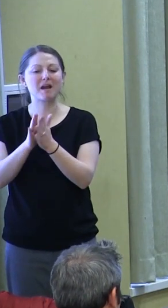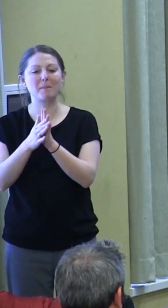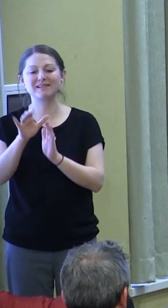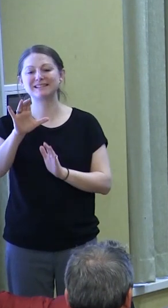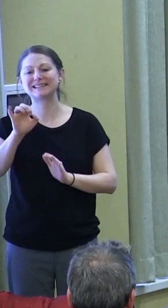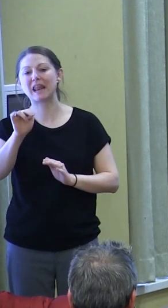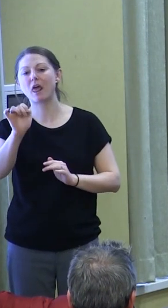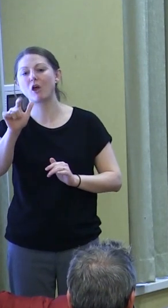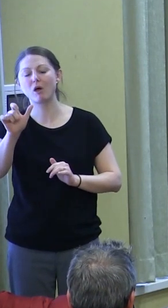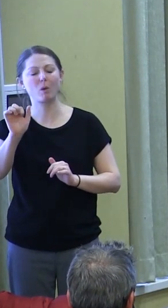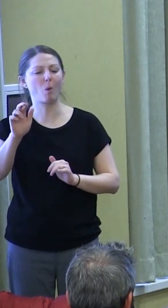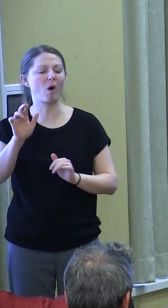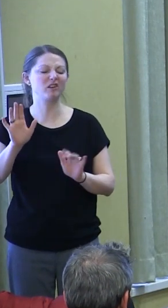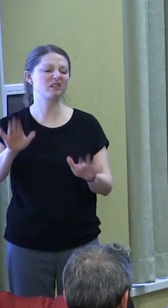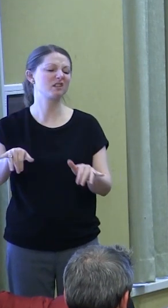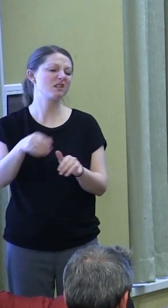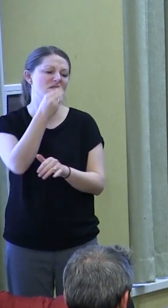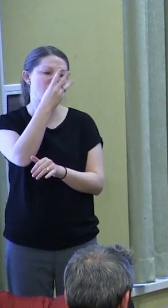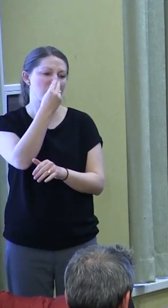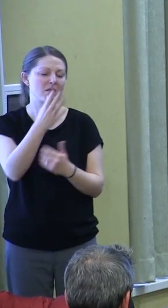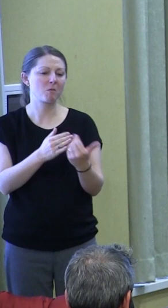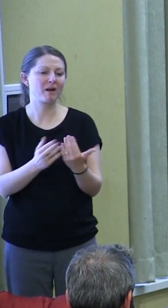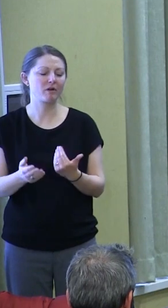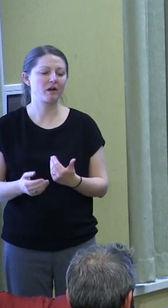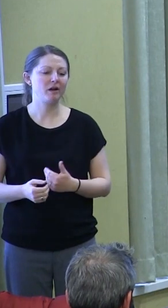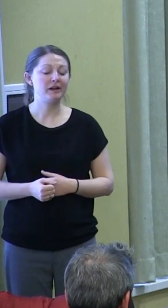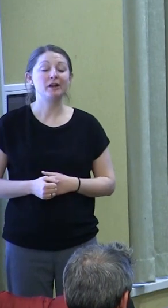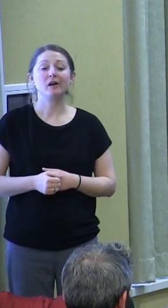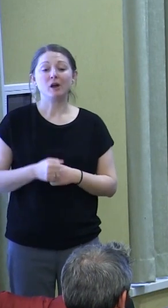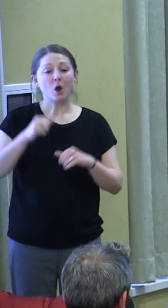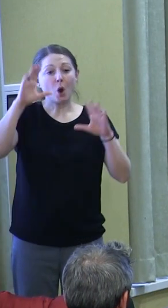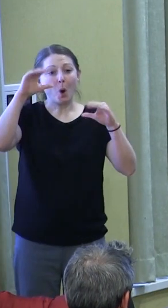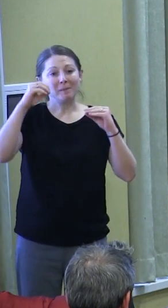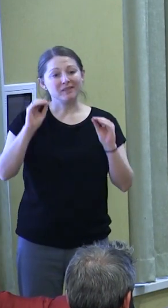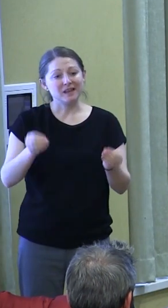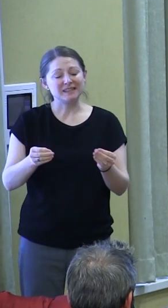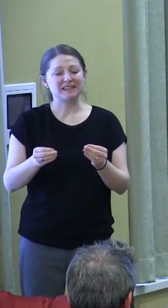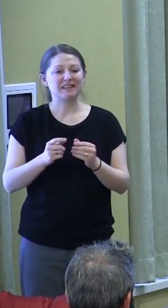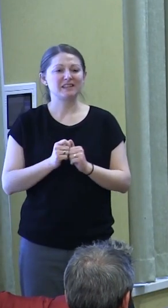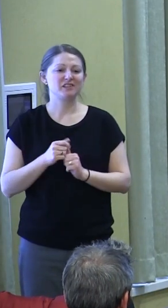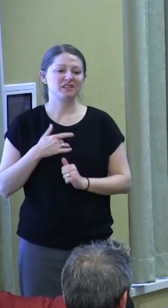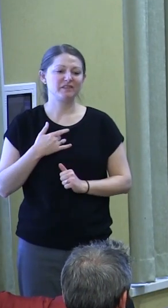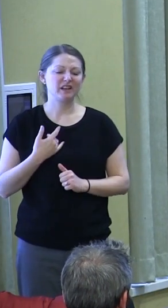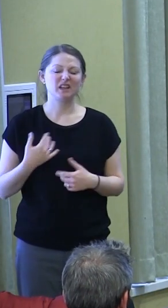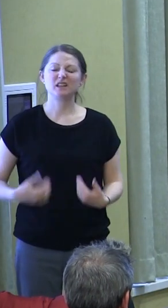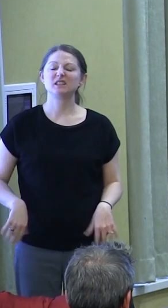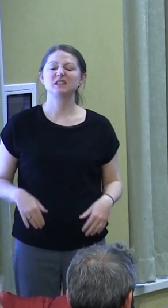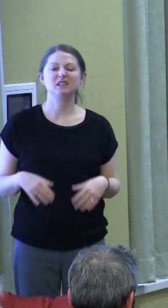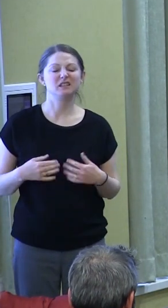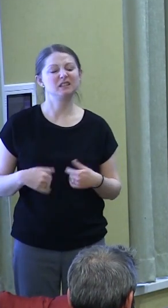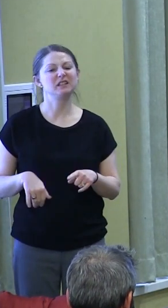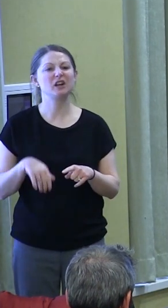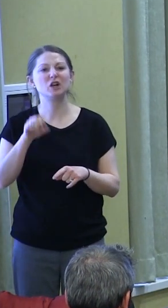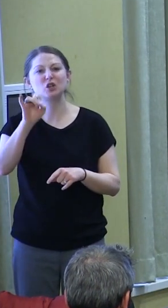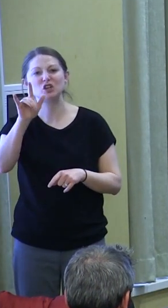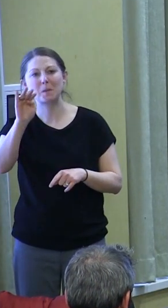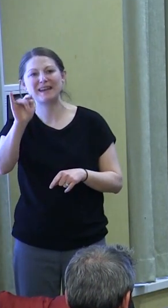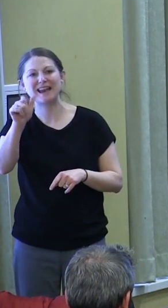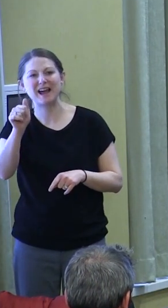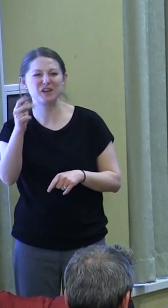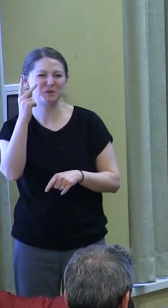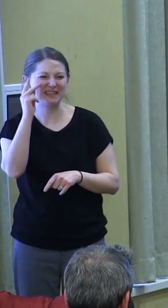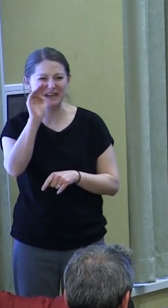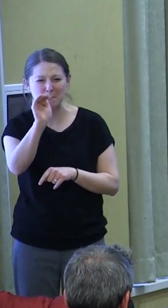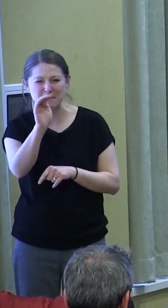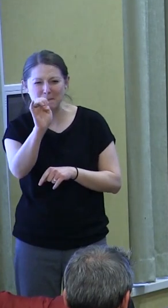And some spread those kinds of ideas of hopelessness and jaded negativity through social media, you know, memes we see about